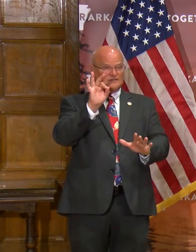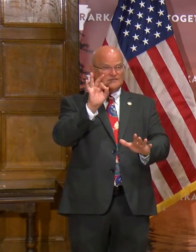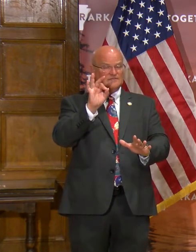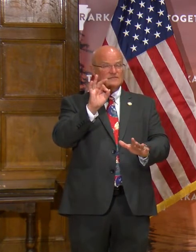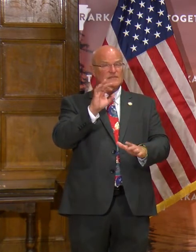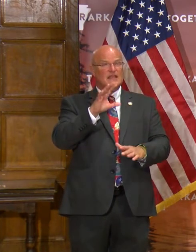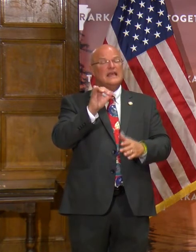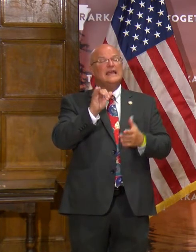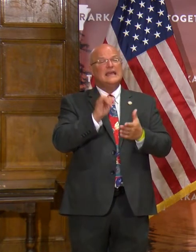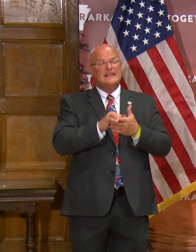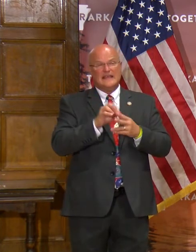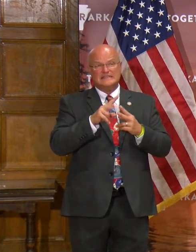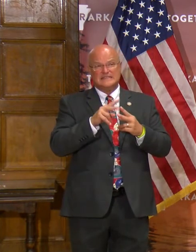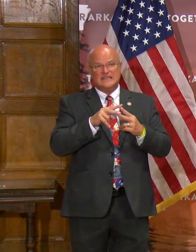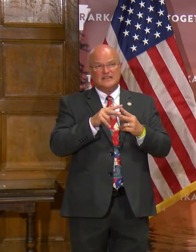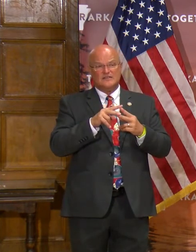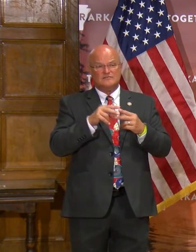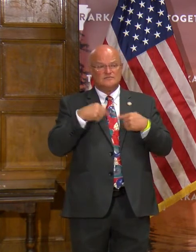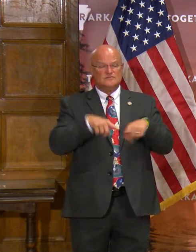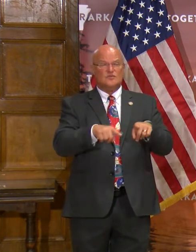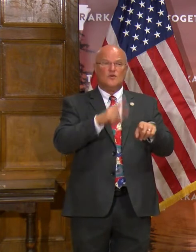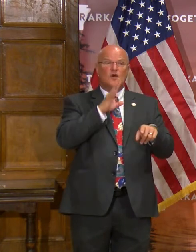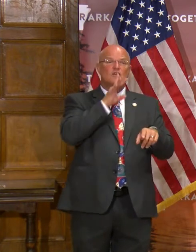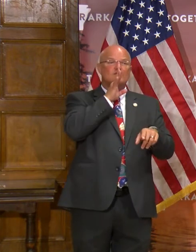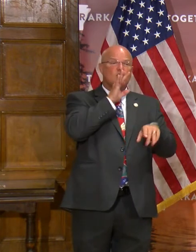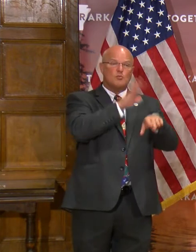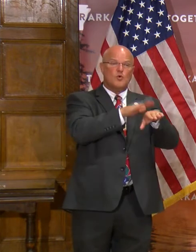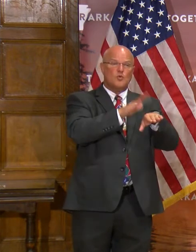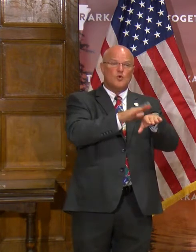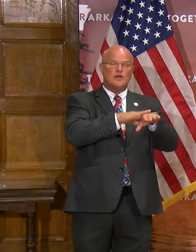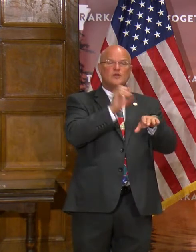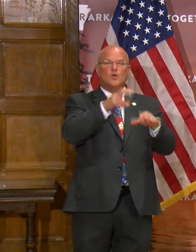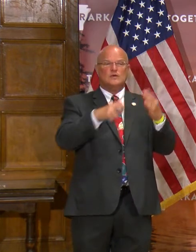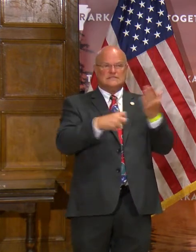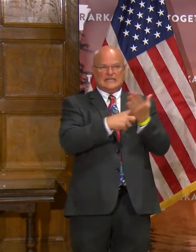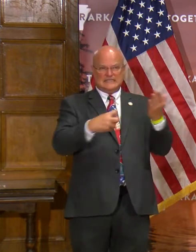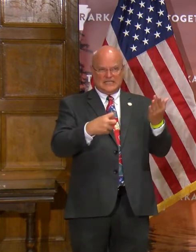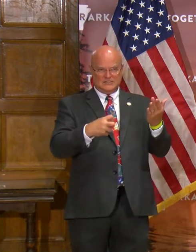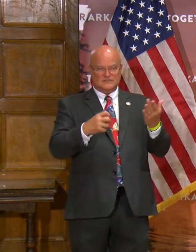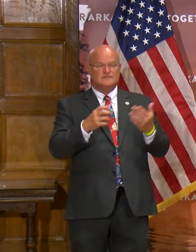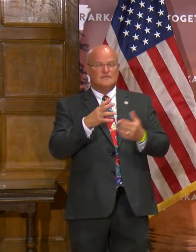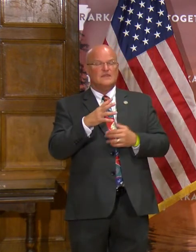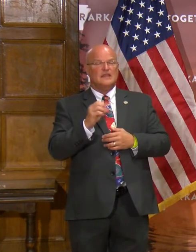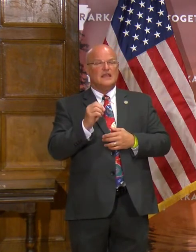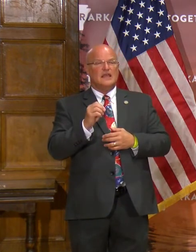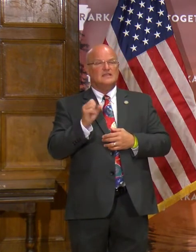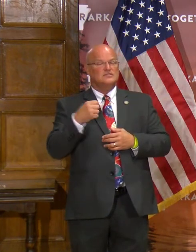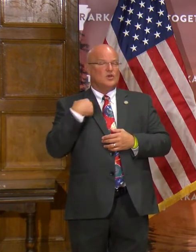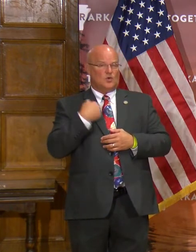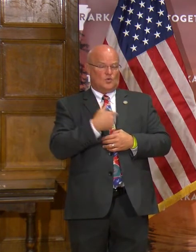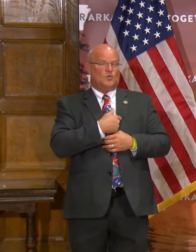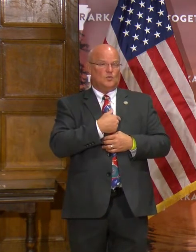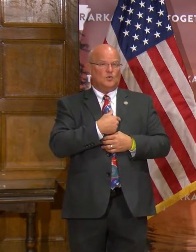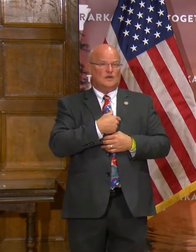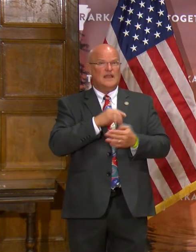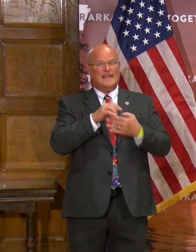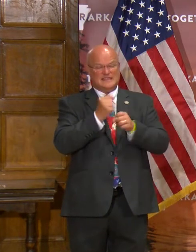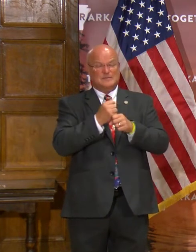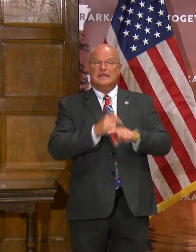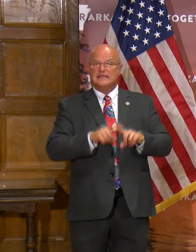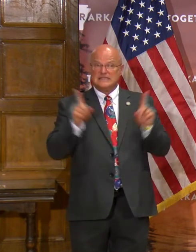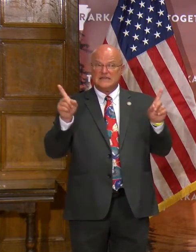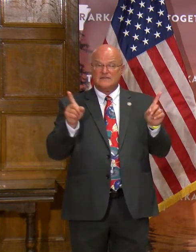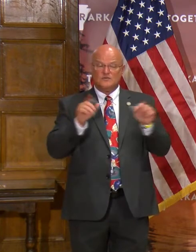And that's either accompanied by a verbal warning or citations. And so that's made a